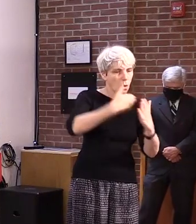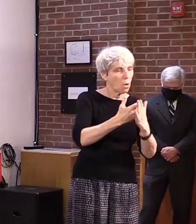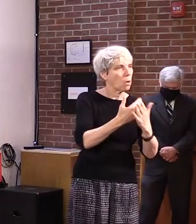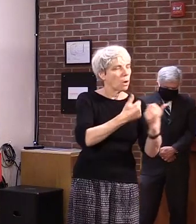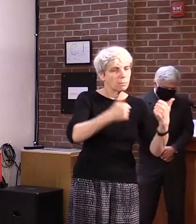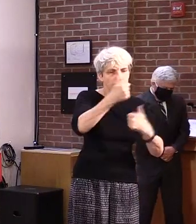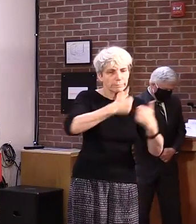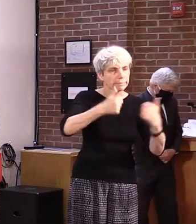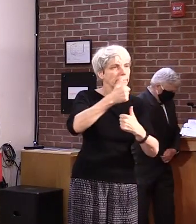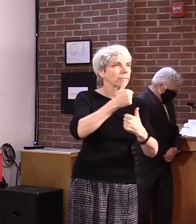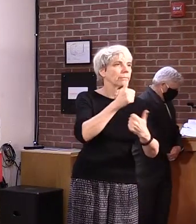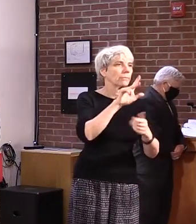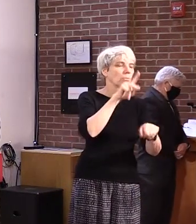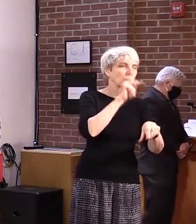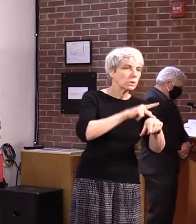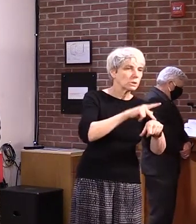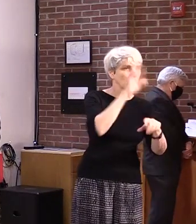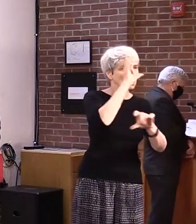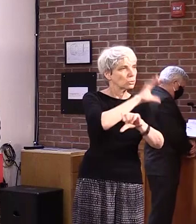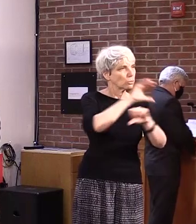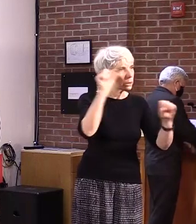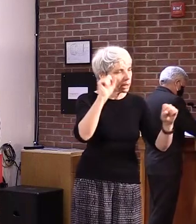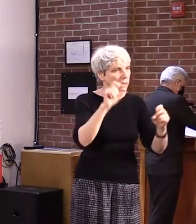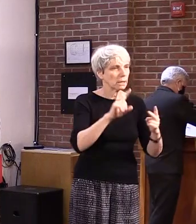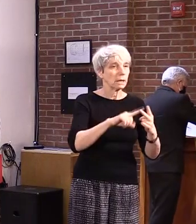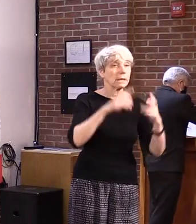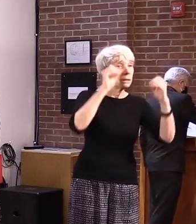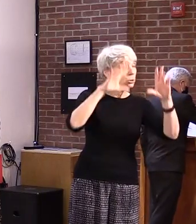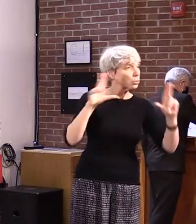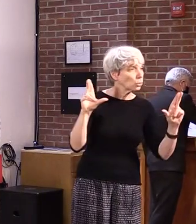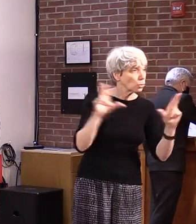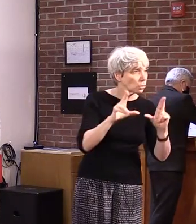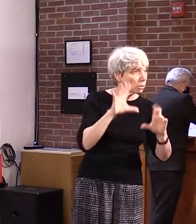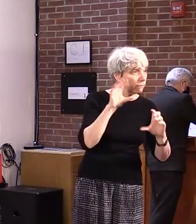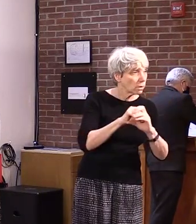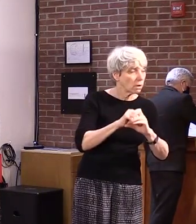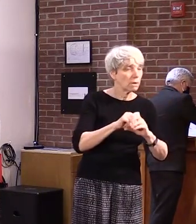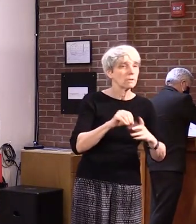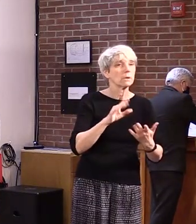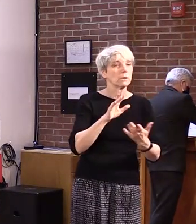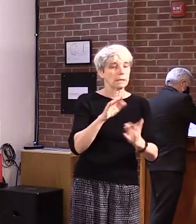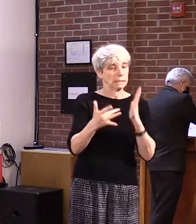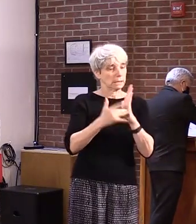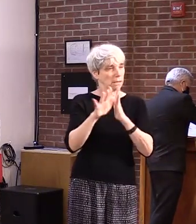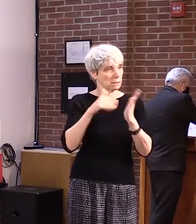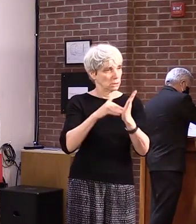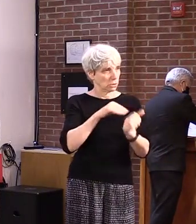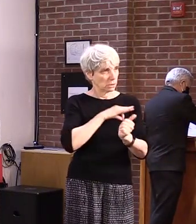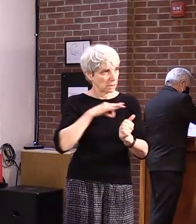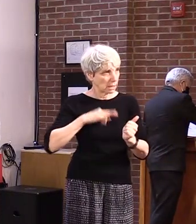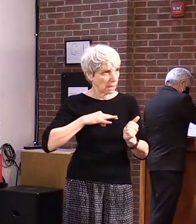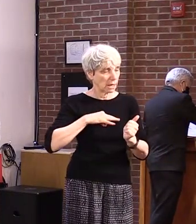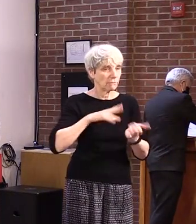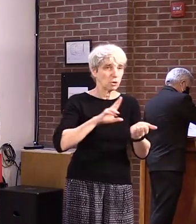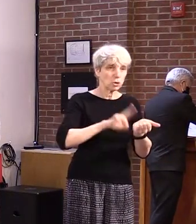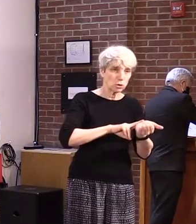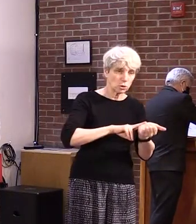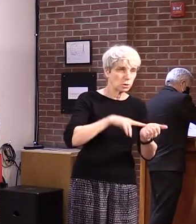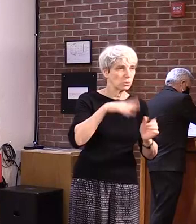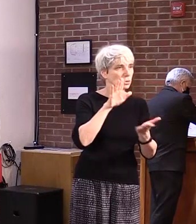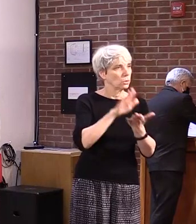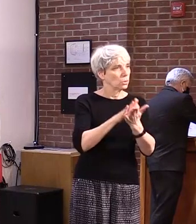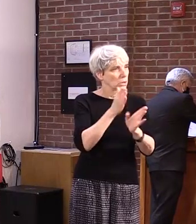-makers, including administrators, representatives of the teachers' union, staff from the technical center, a lead nurse, a school